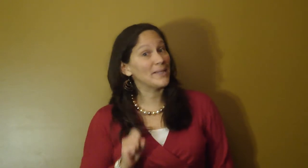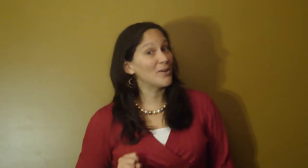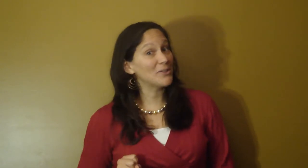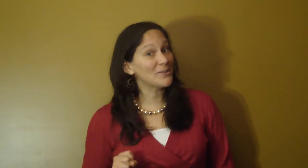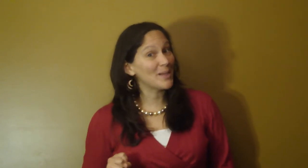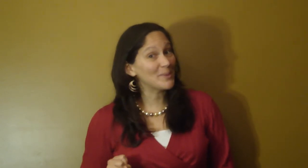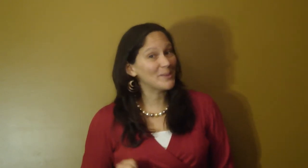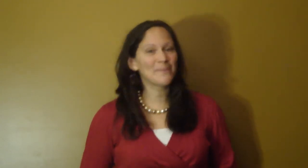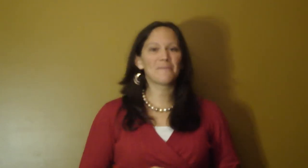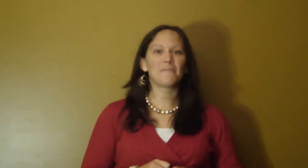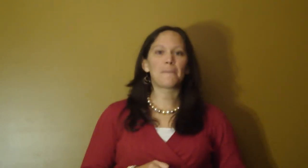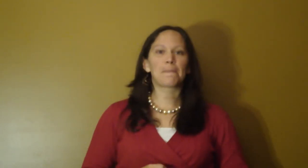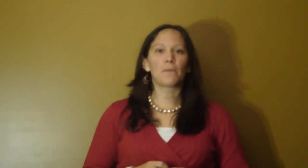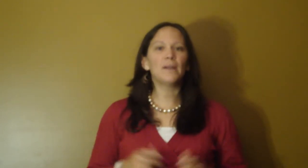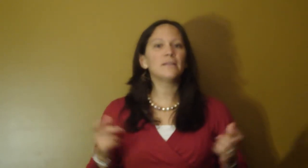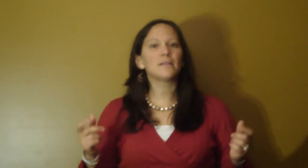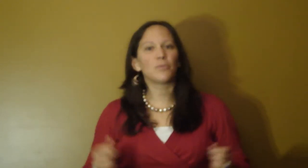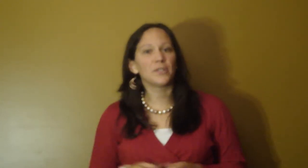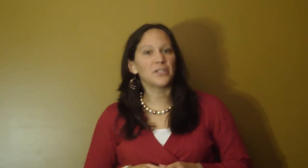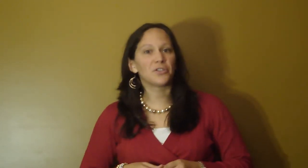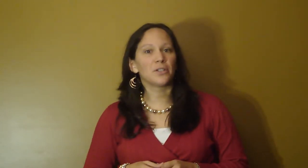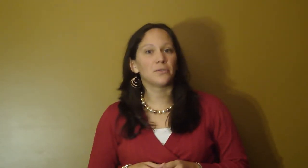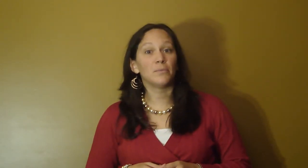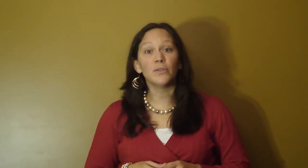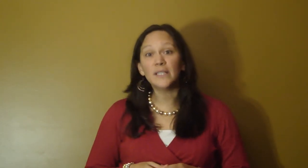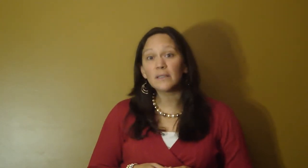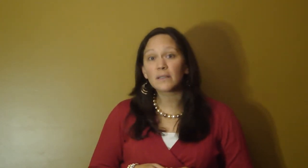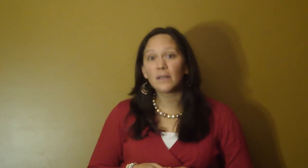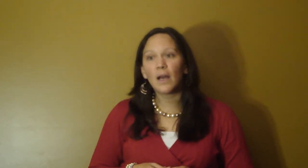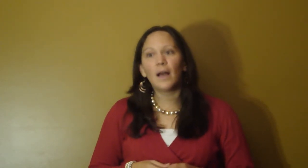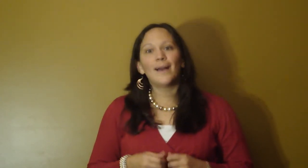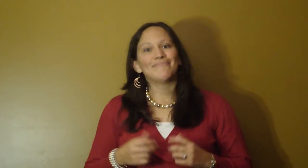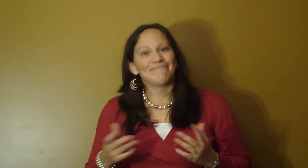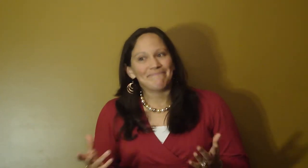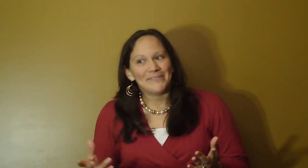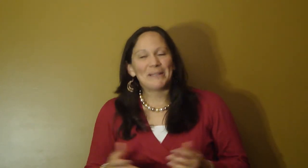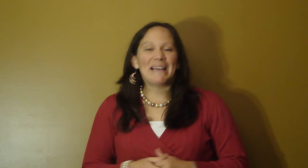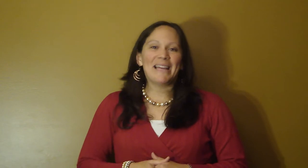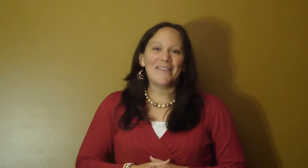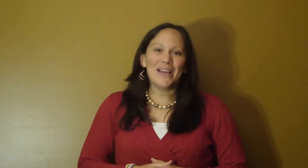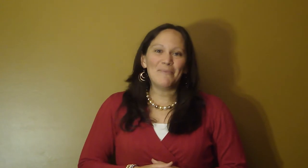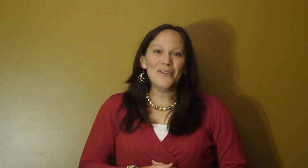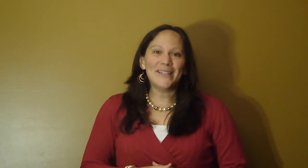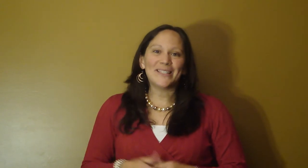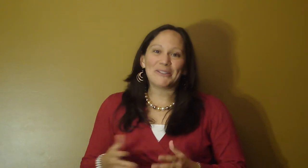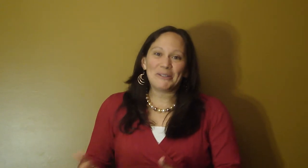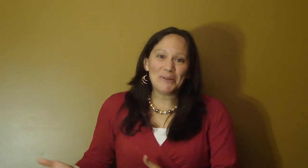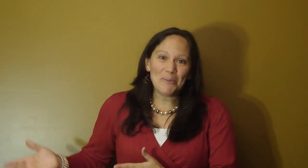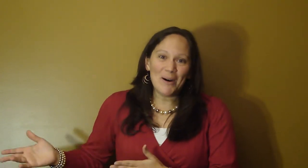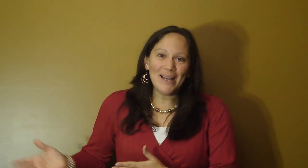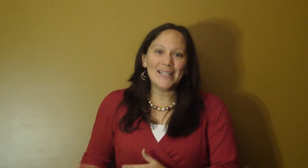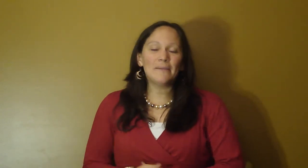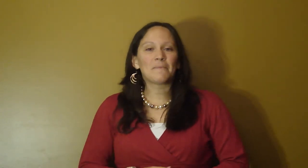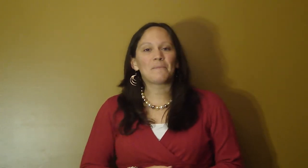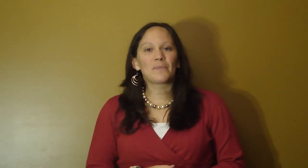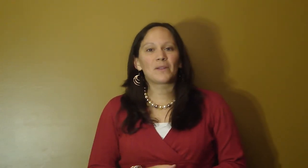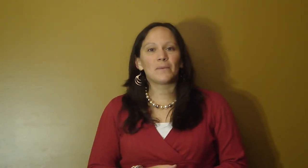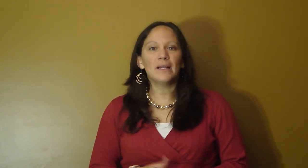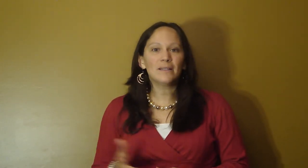eat all your supper. What else is important to your children? Movies. You can't have that movie until you go potty. What else